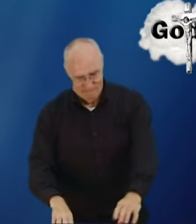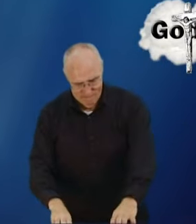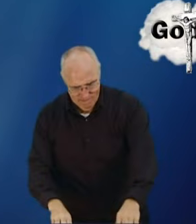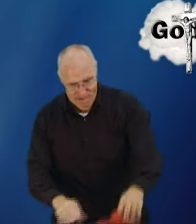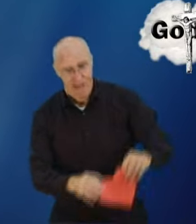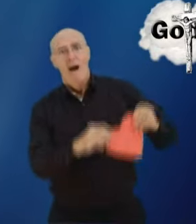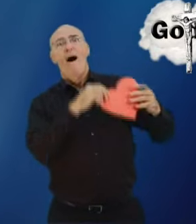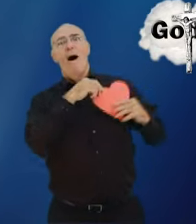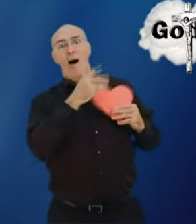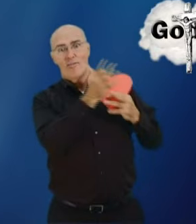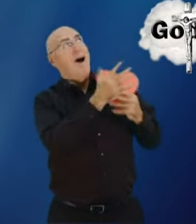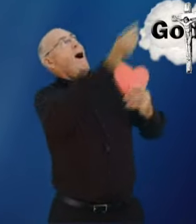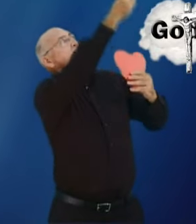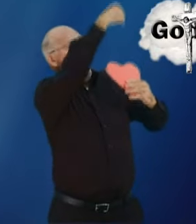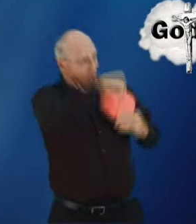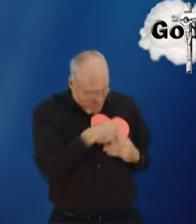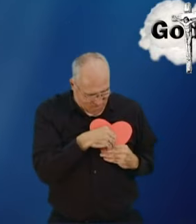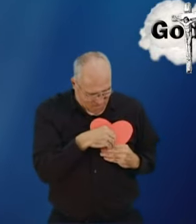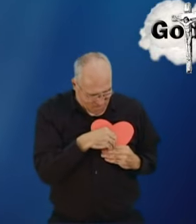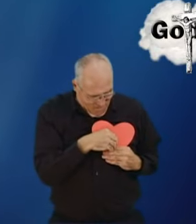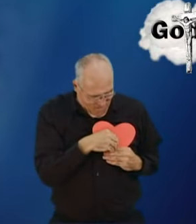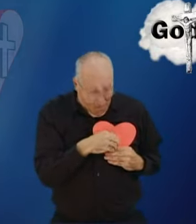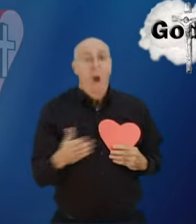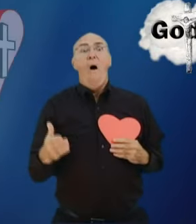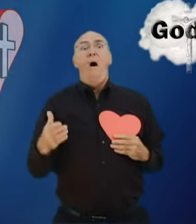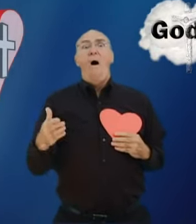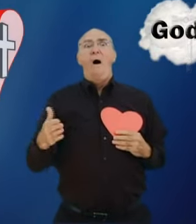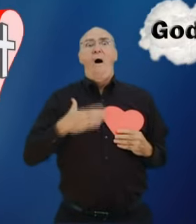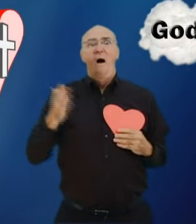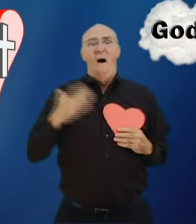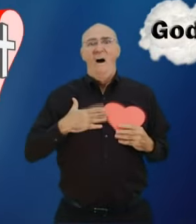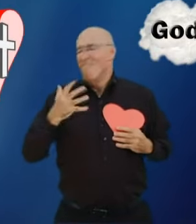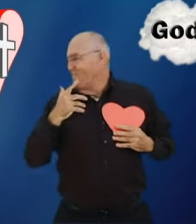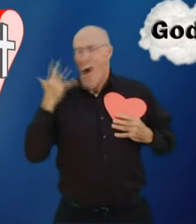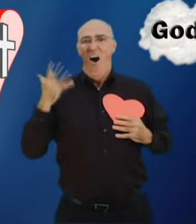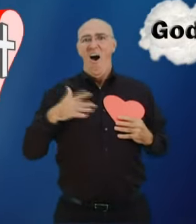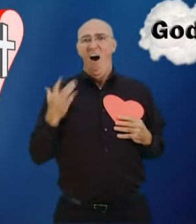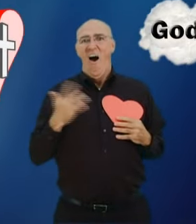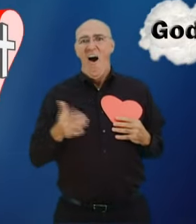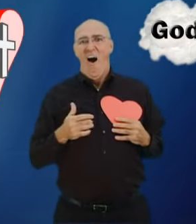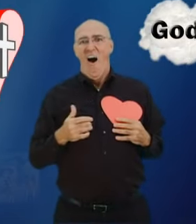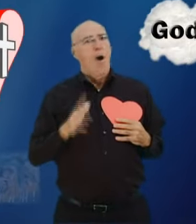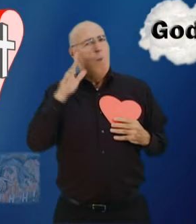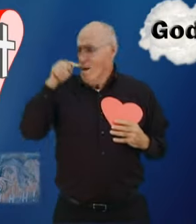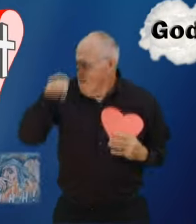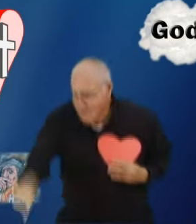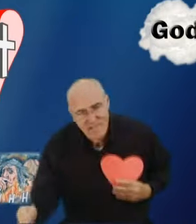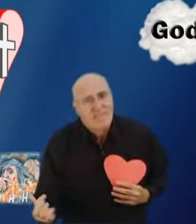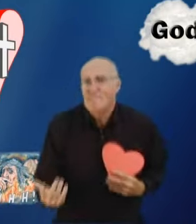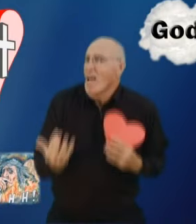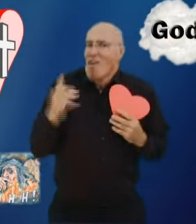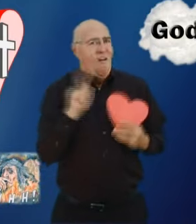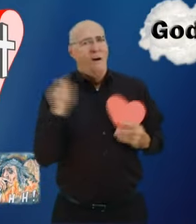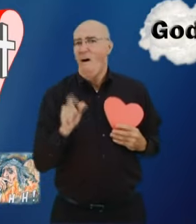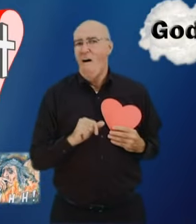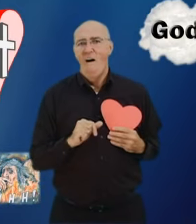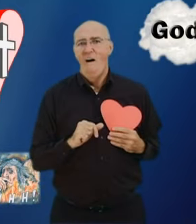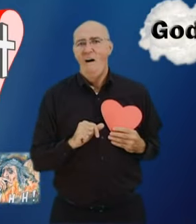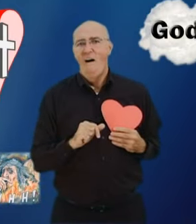you can ask him to take your sins away to give you a new heart so that you will have a life of joy